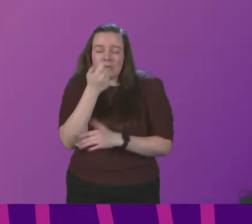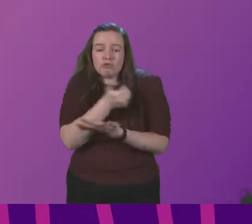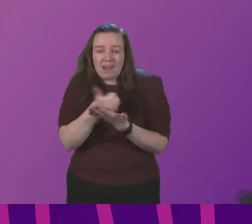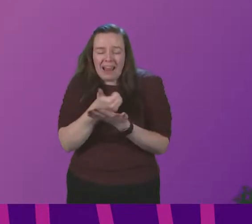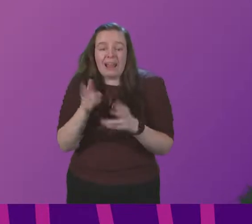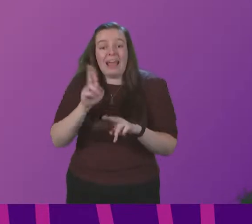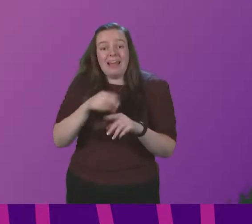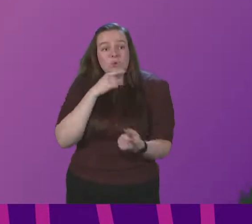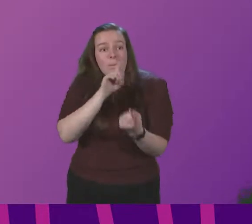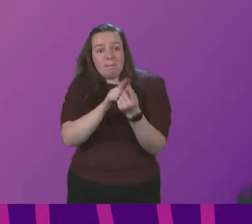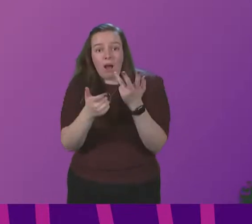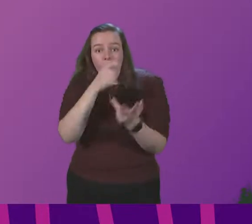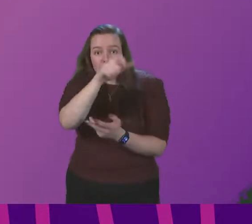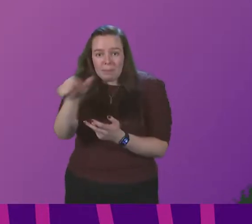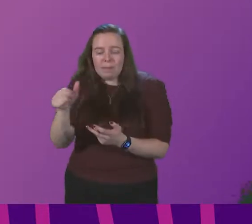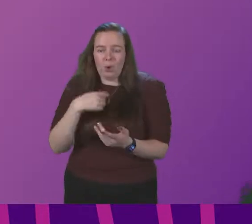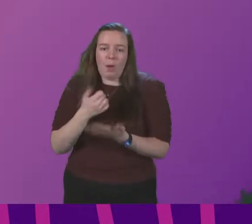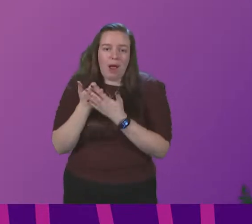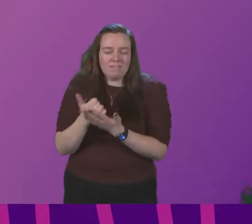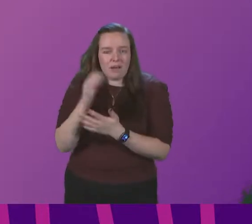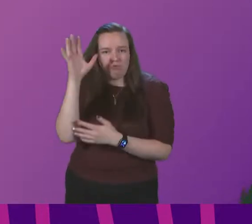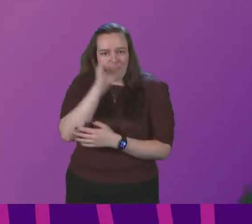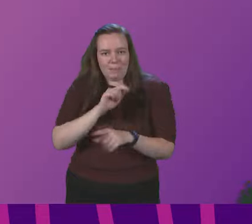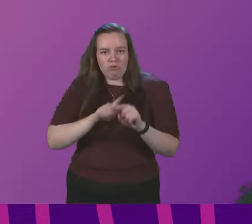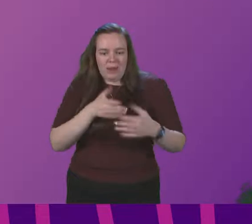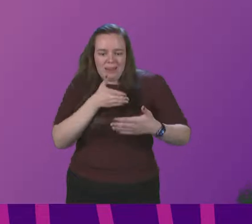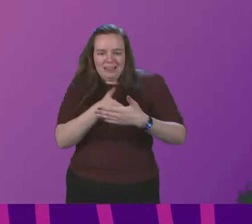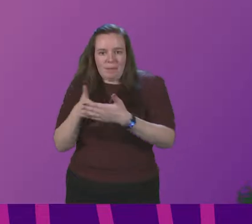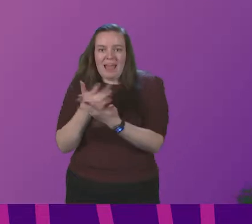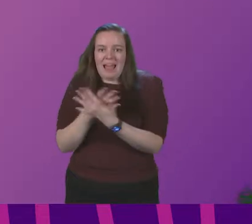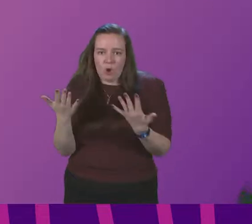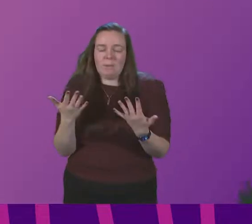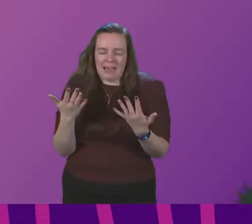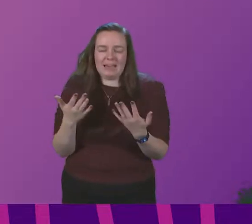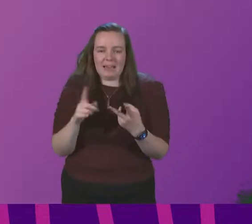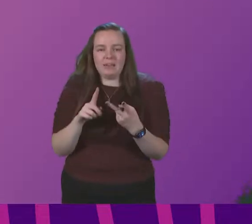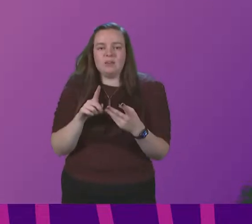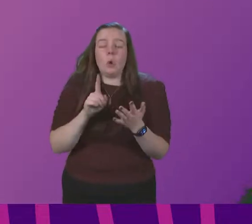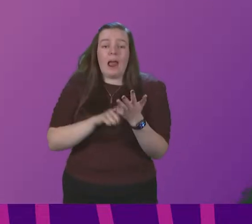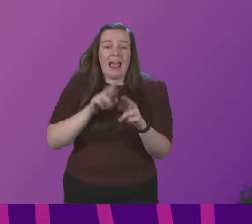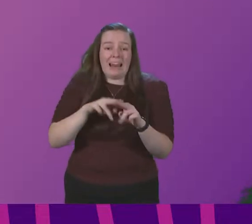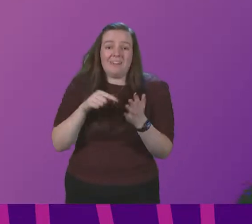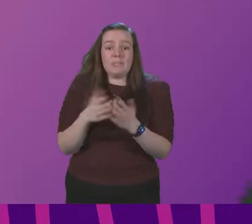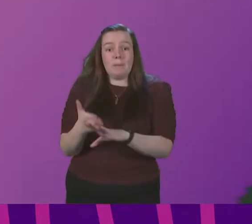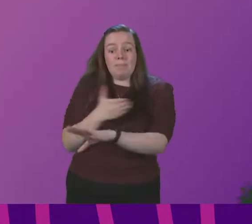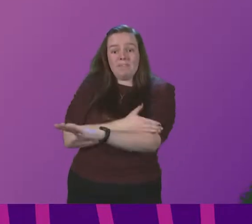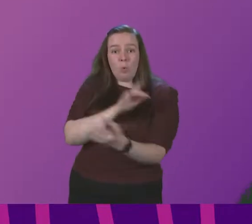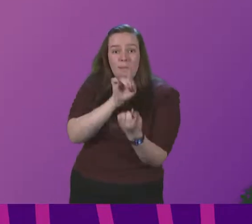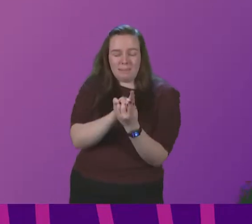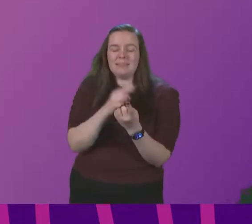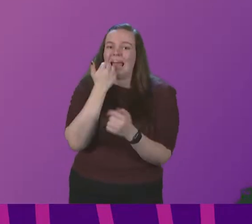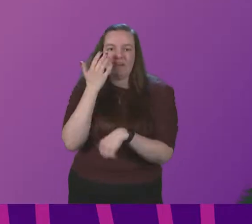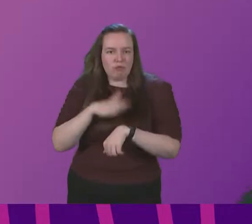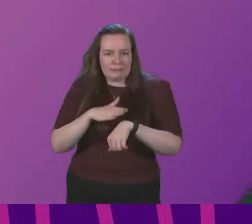are going to meet other people, and our advice, remember, is to minimise this as much as possible. Take a lateral flow test before you go, every time.